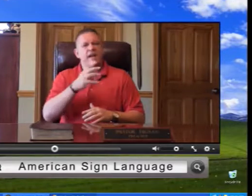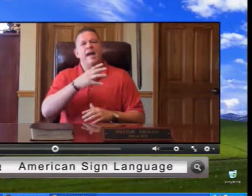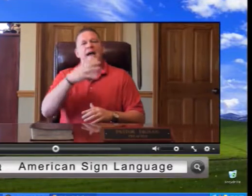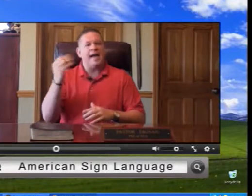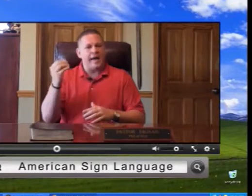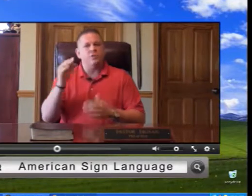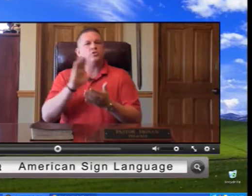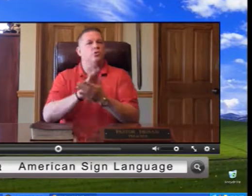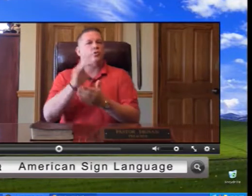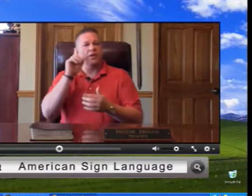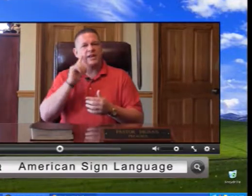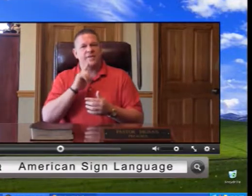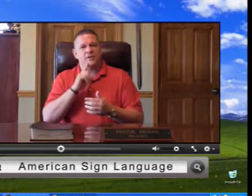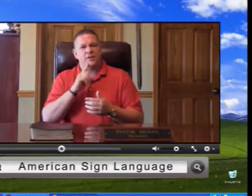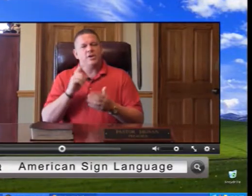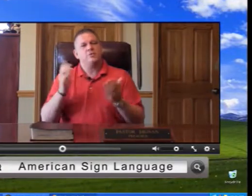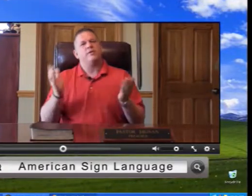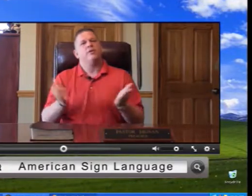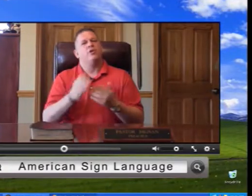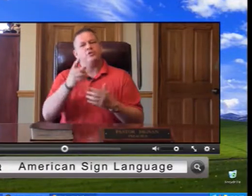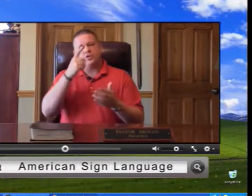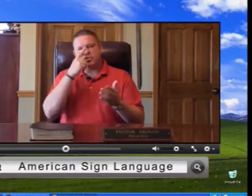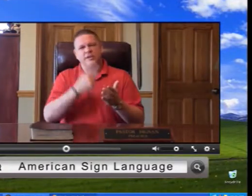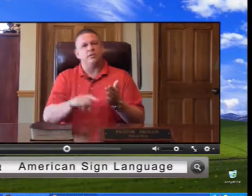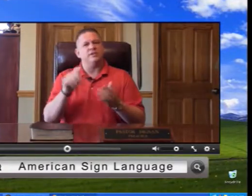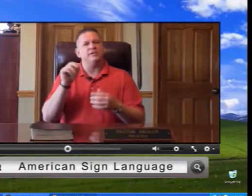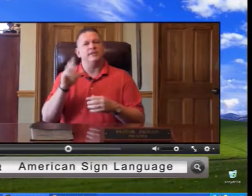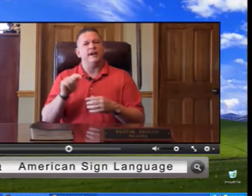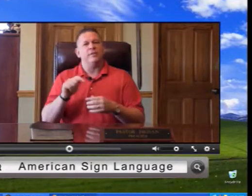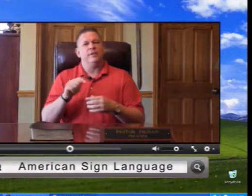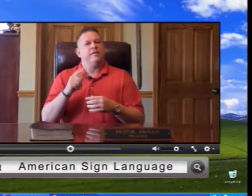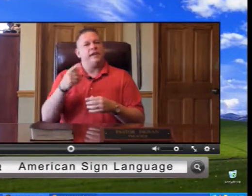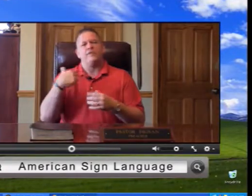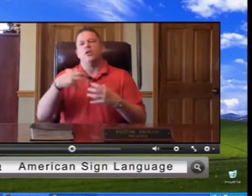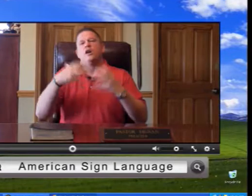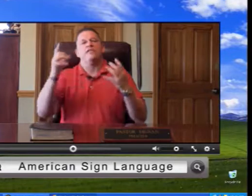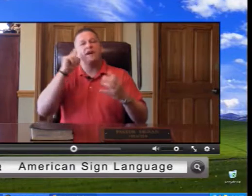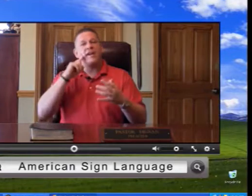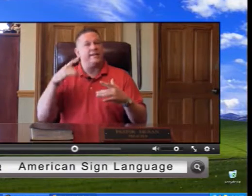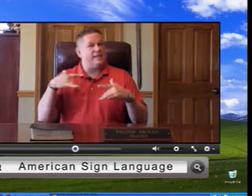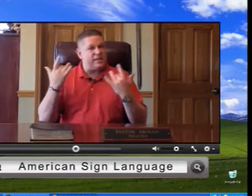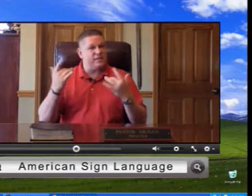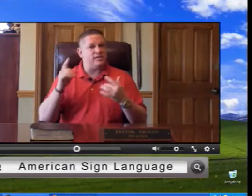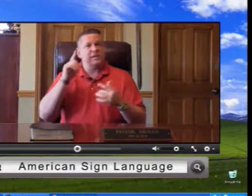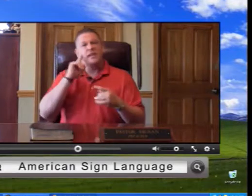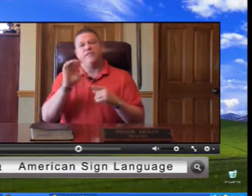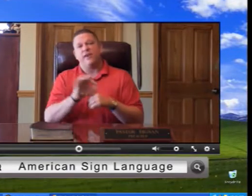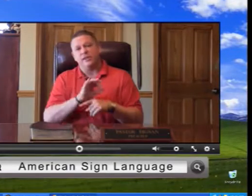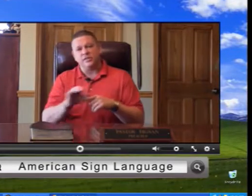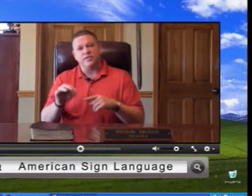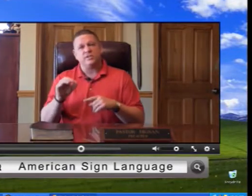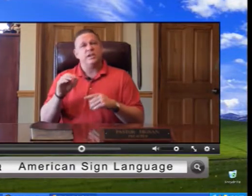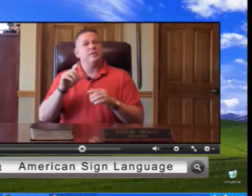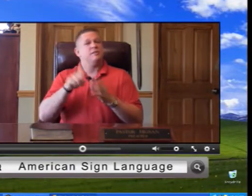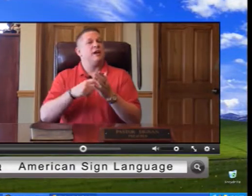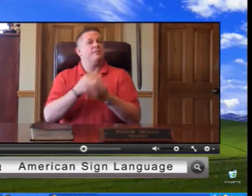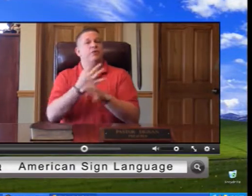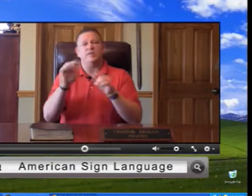and school for the deaf. So I would encourage you to check those things out. They have a lot of deaf activities, deaf functions, sometimes free